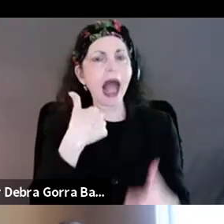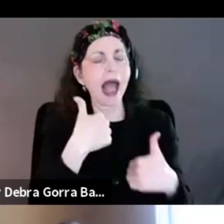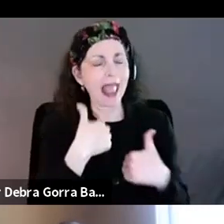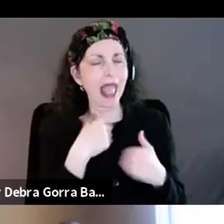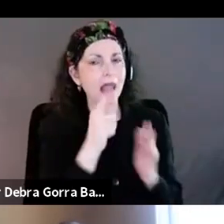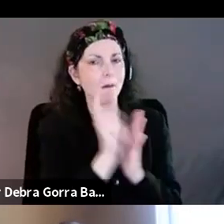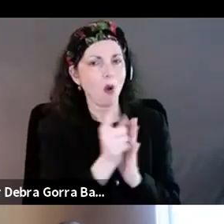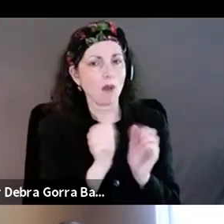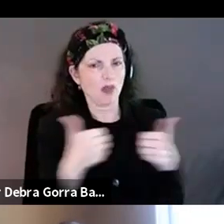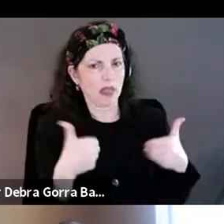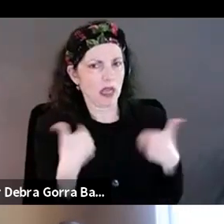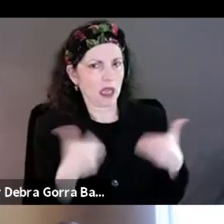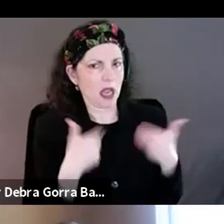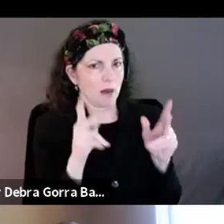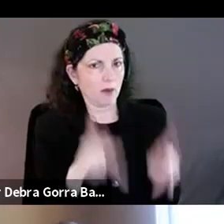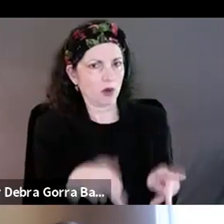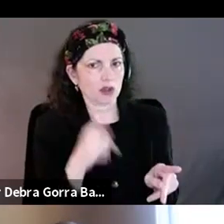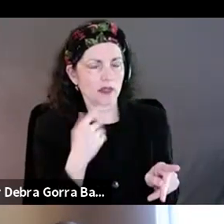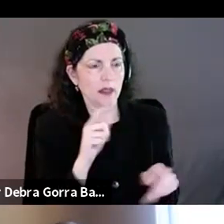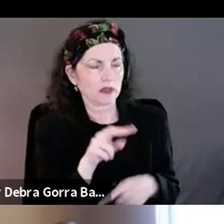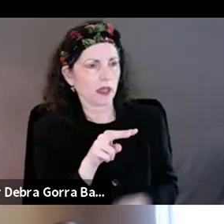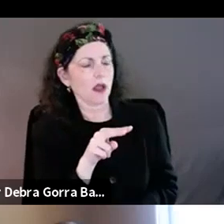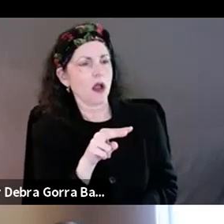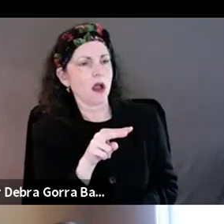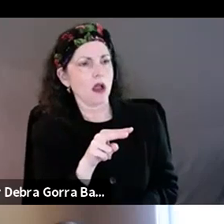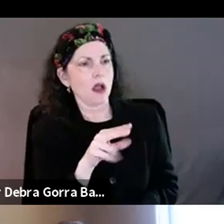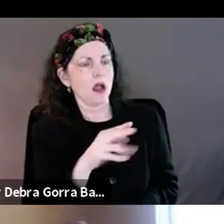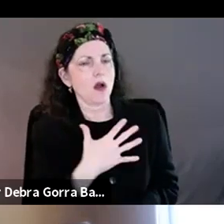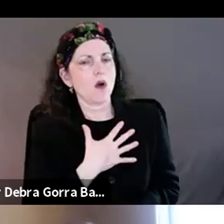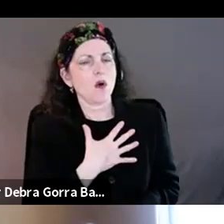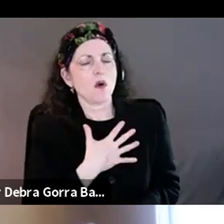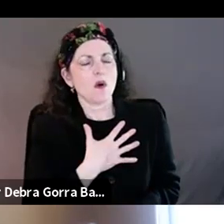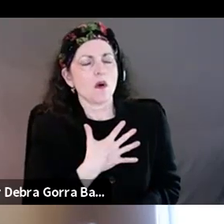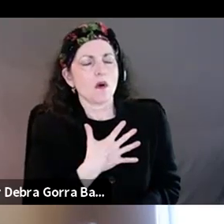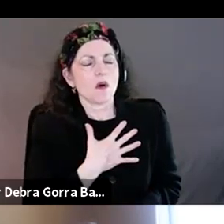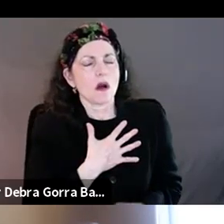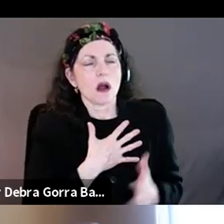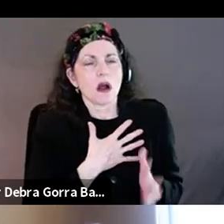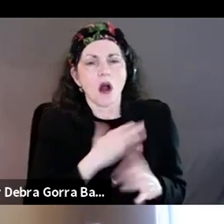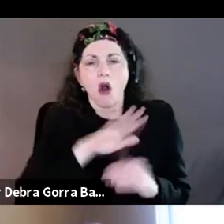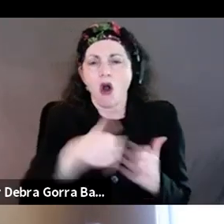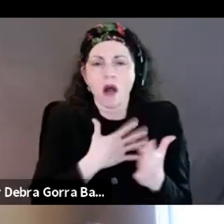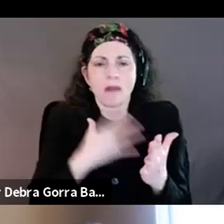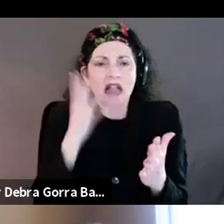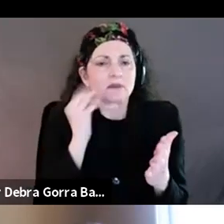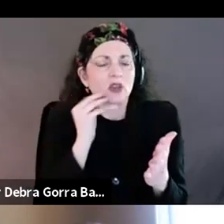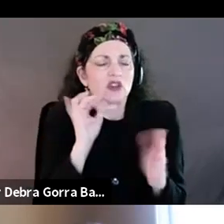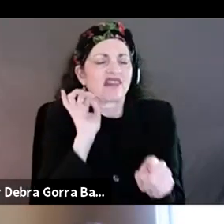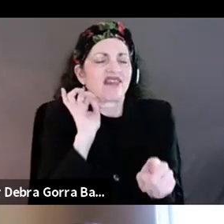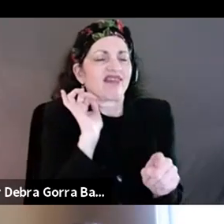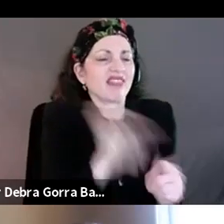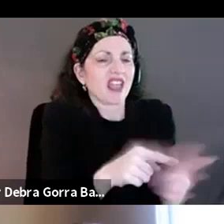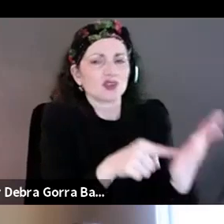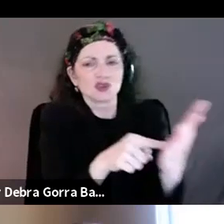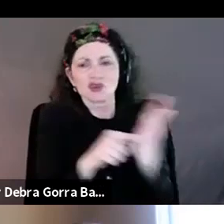go, if it was worth, like, out of all of it, this made it worth it. I was, um, talking to a young person